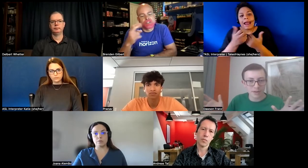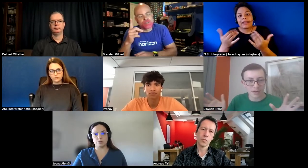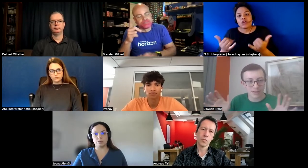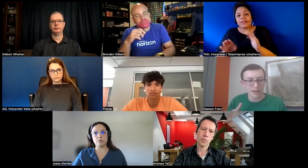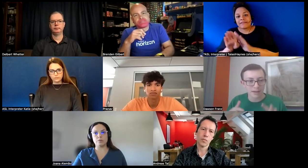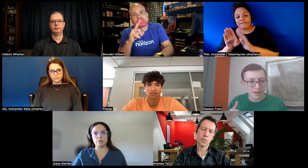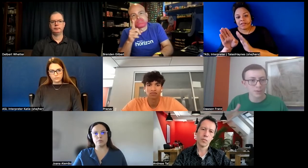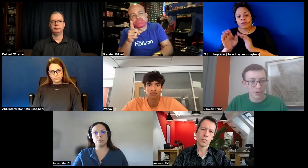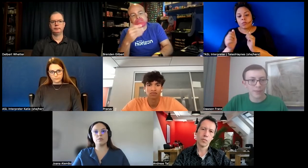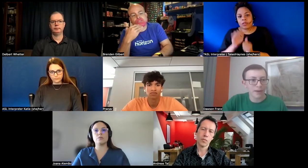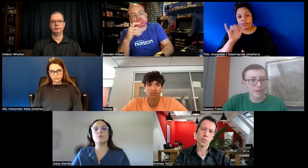gone to take like an initial look at that